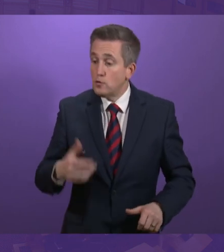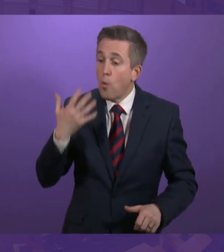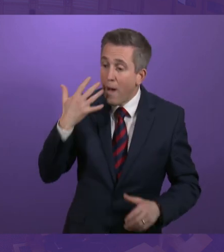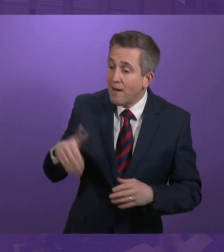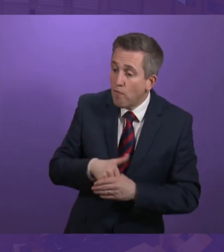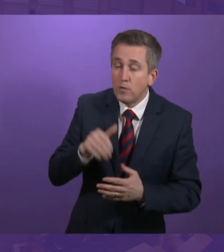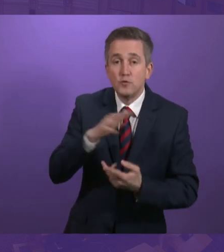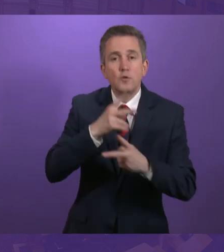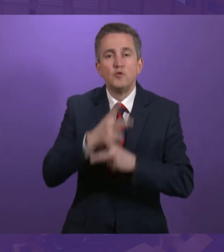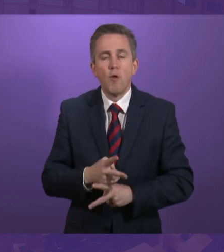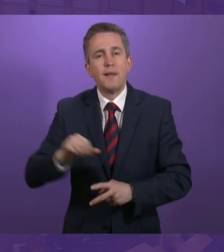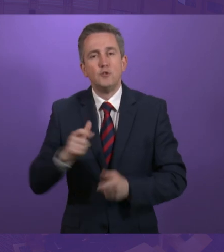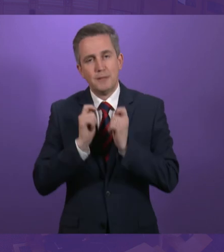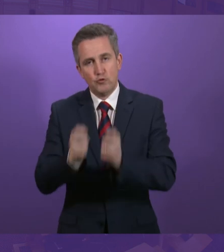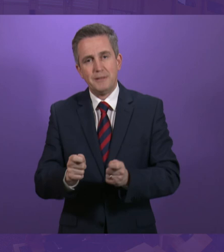our system.